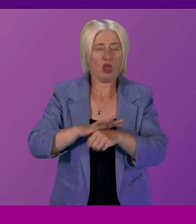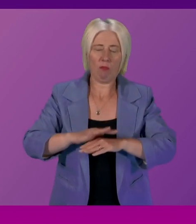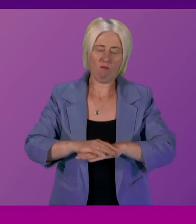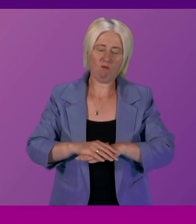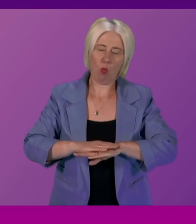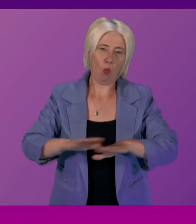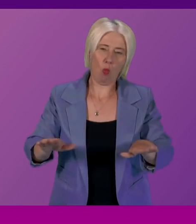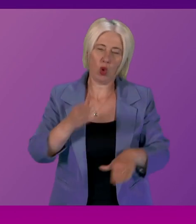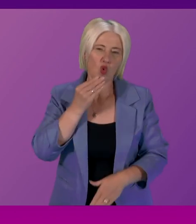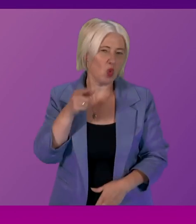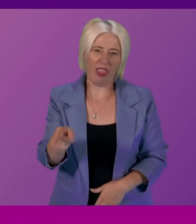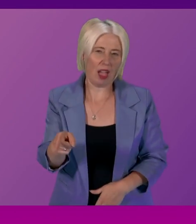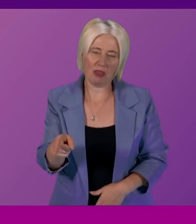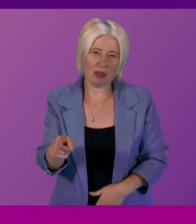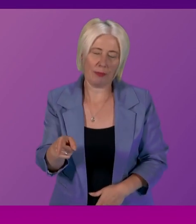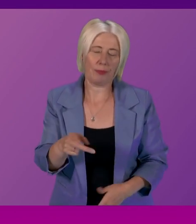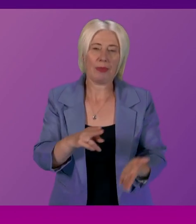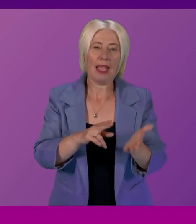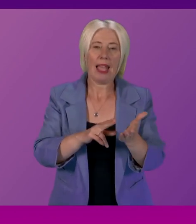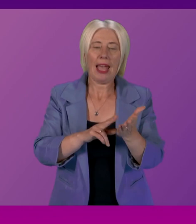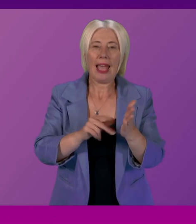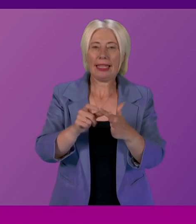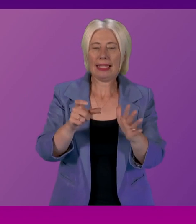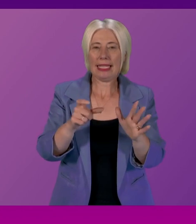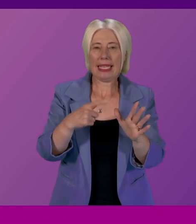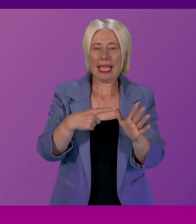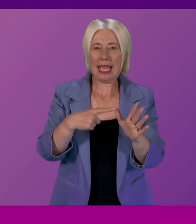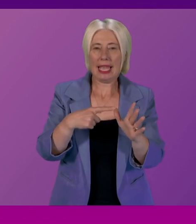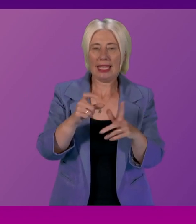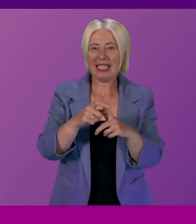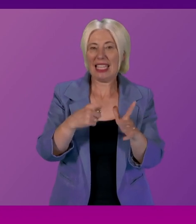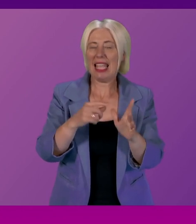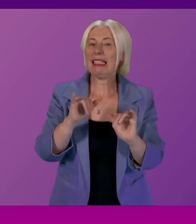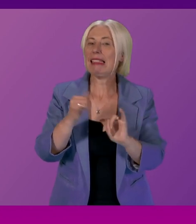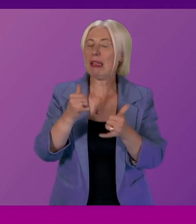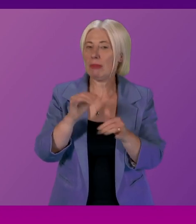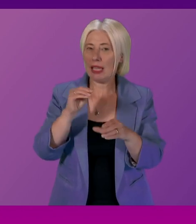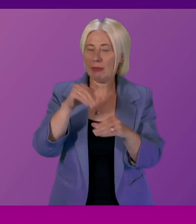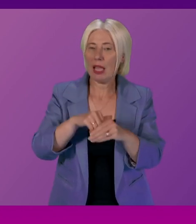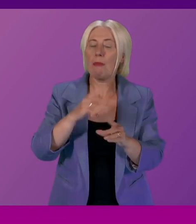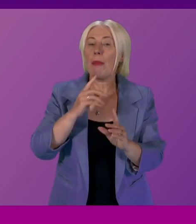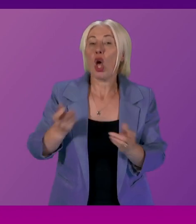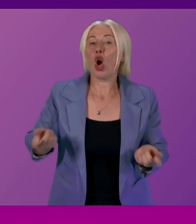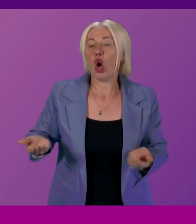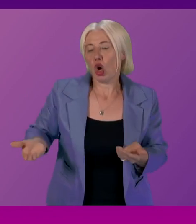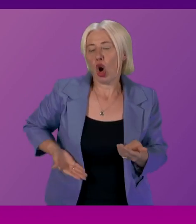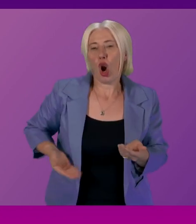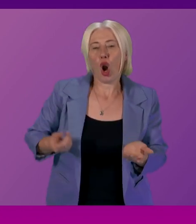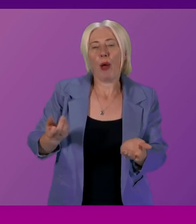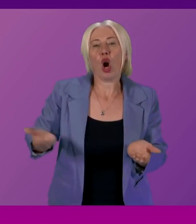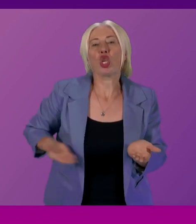them where NDAs are sometimes entered into is because of issues around commercial sensitivity